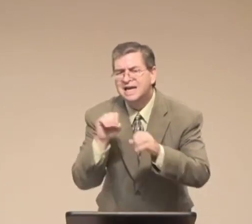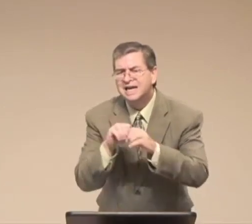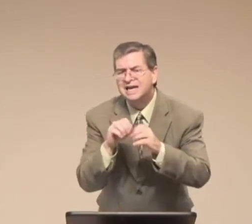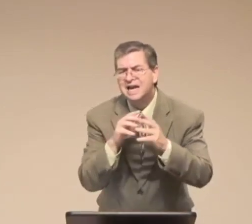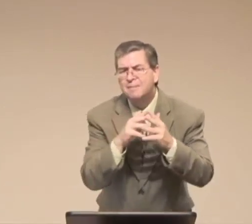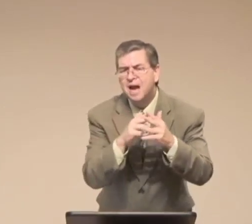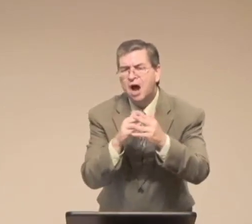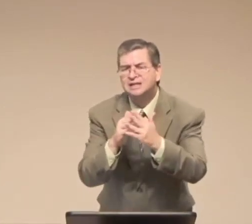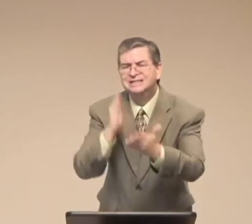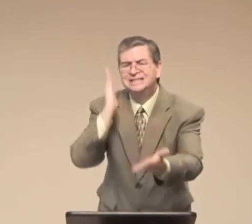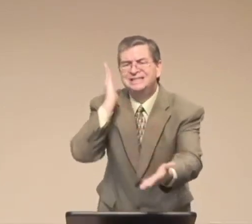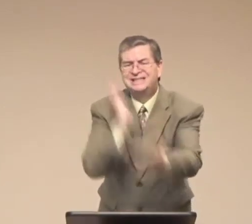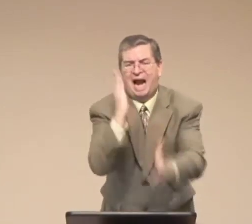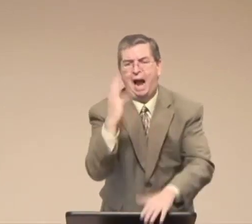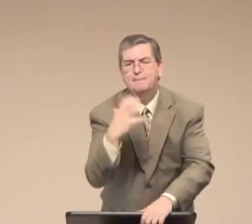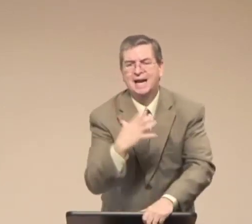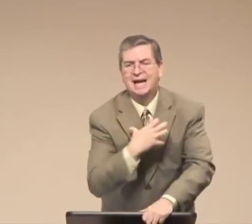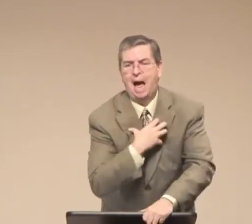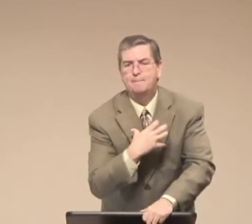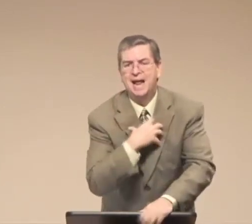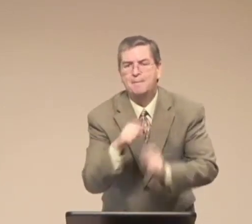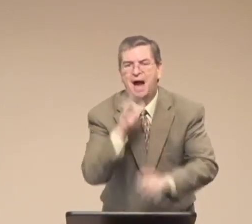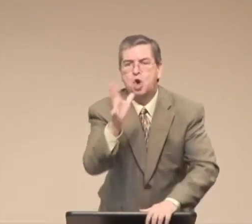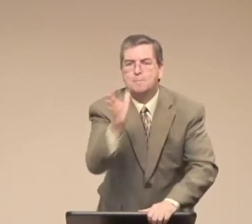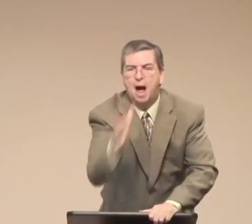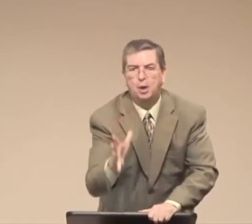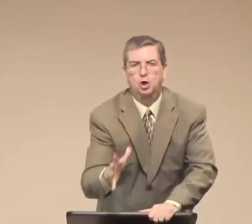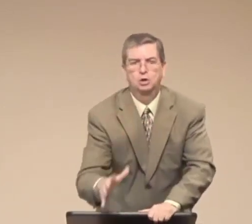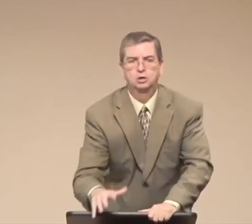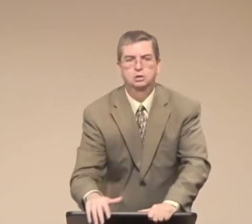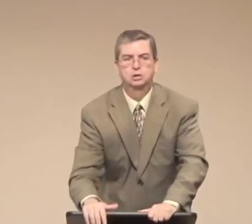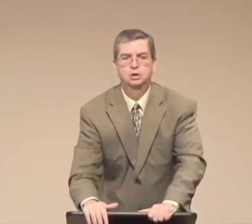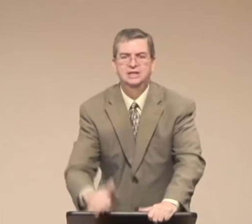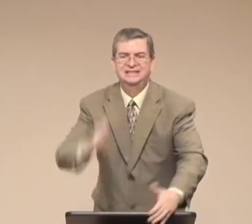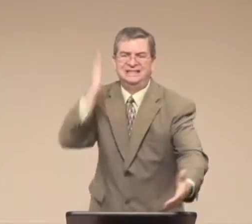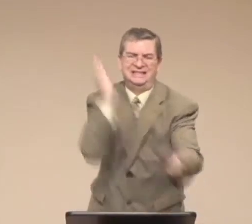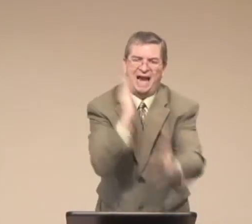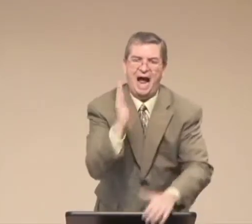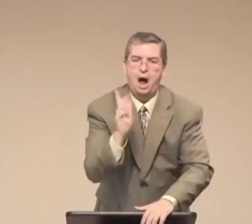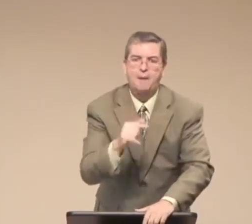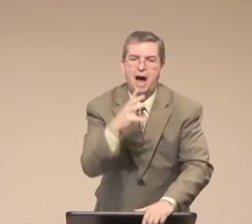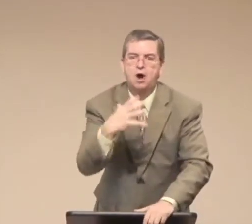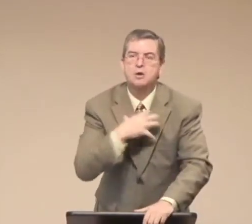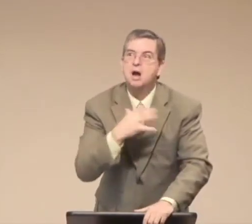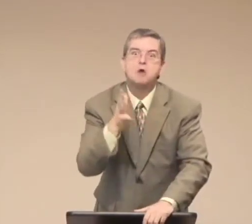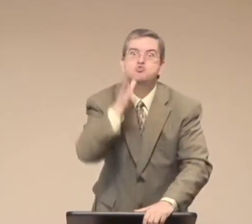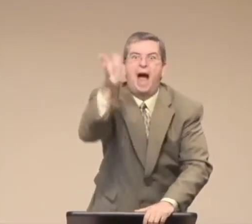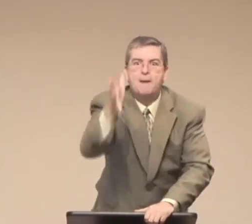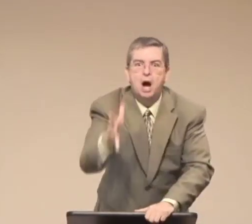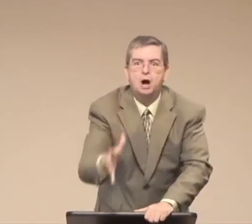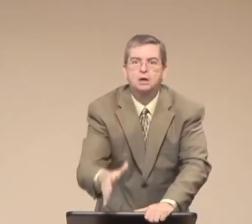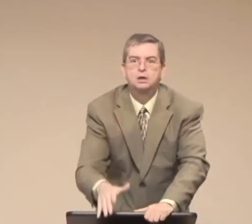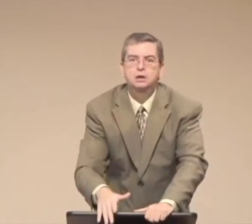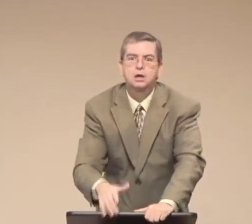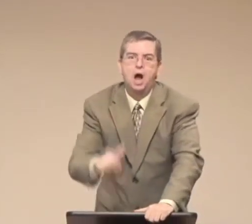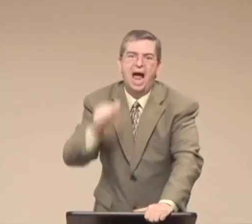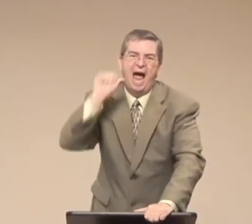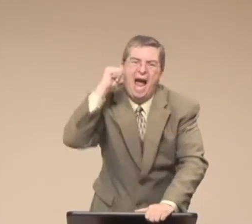He together. So here in America, we have so much where